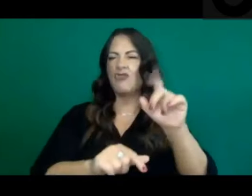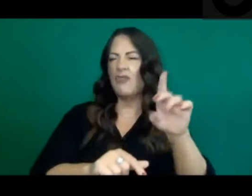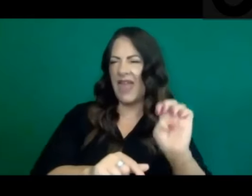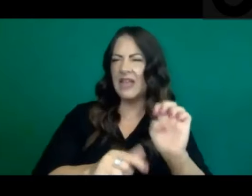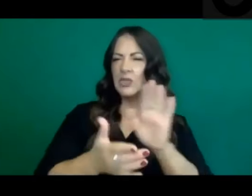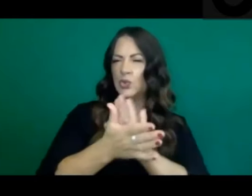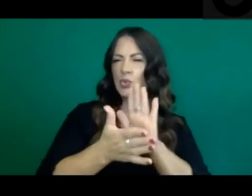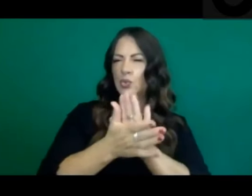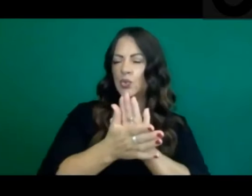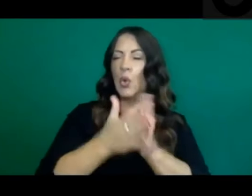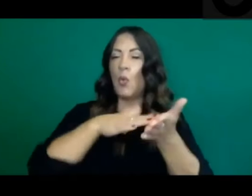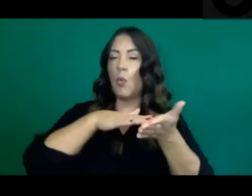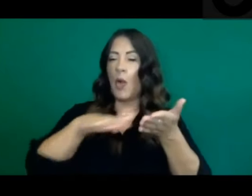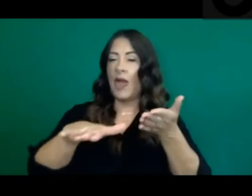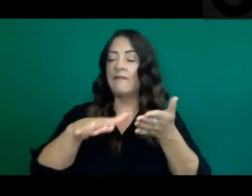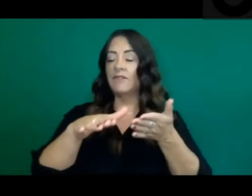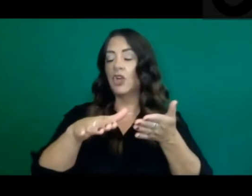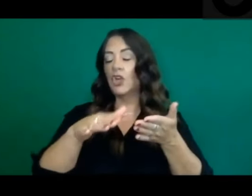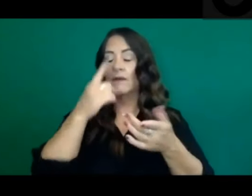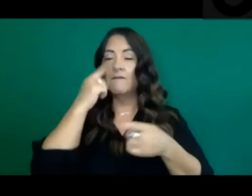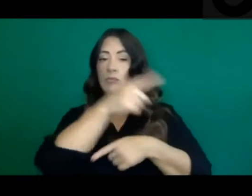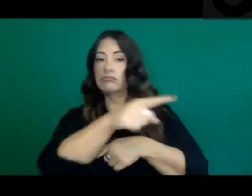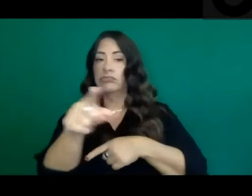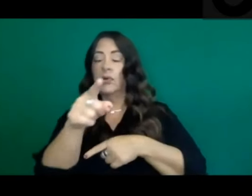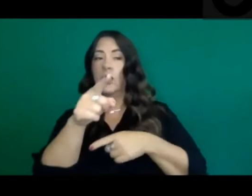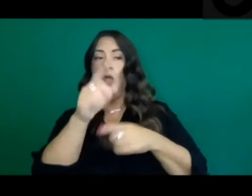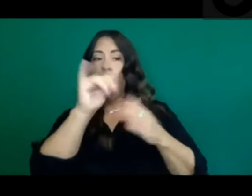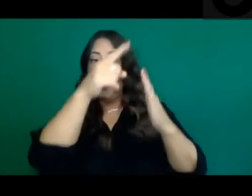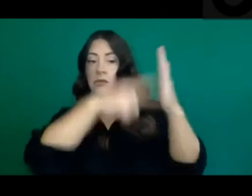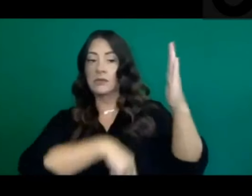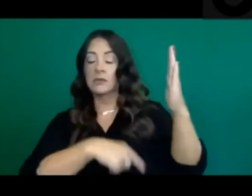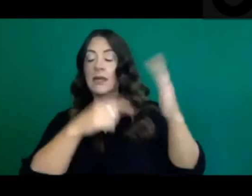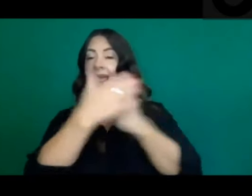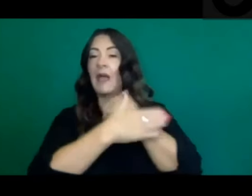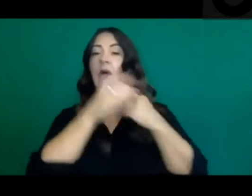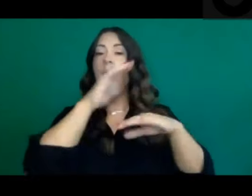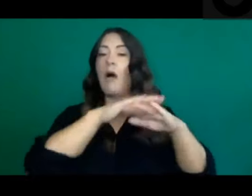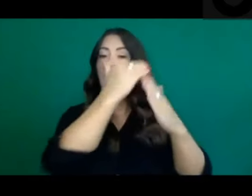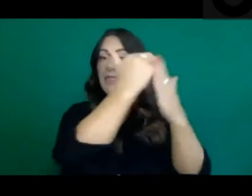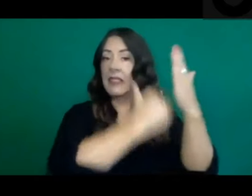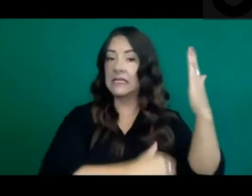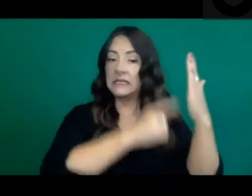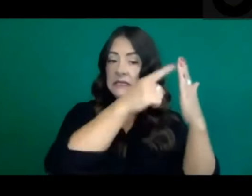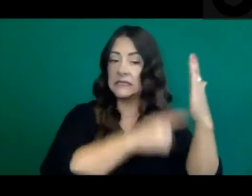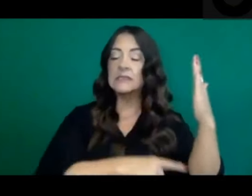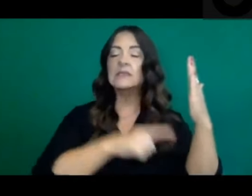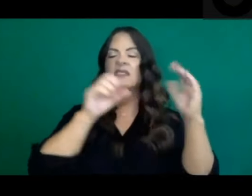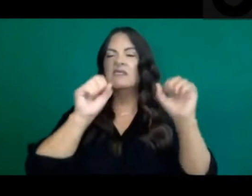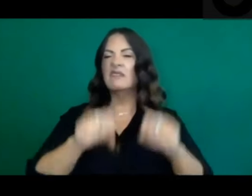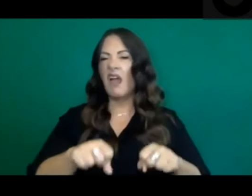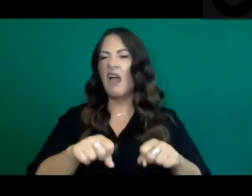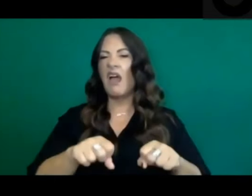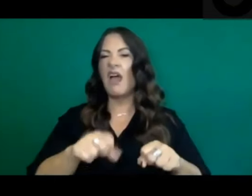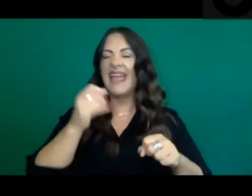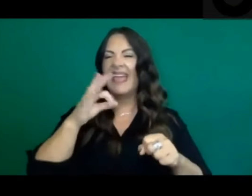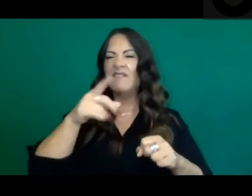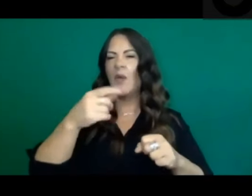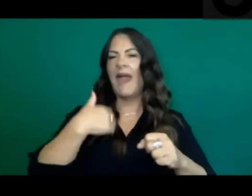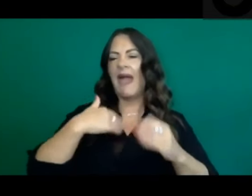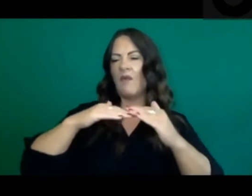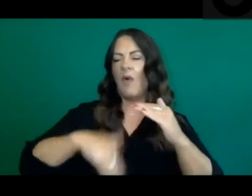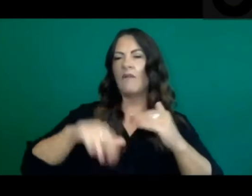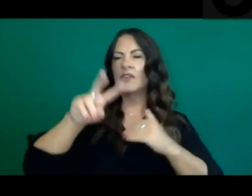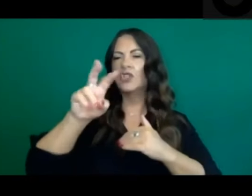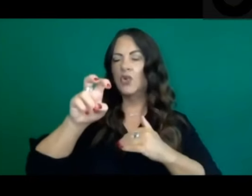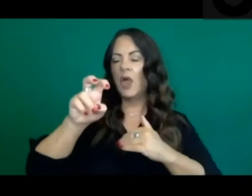option for counties that are on the data monitoring list below 200 cases per 100,000